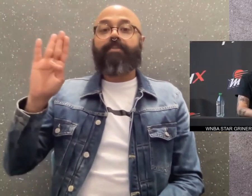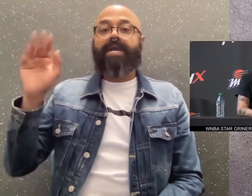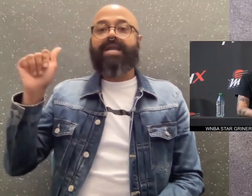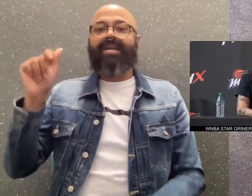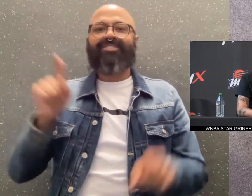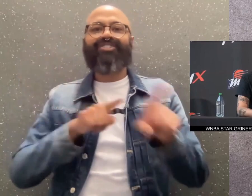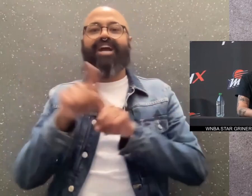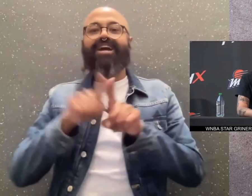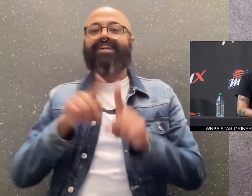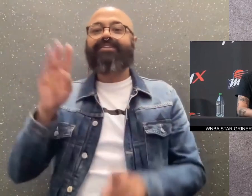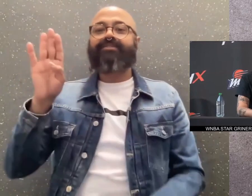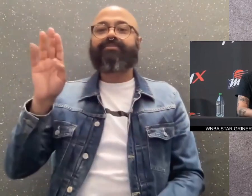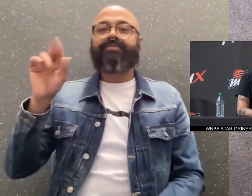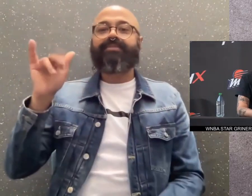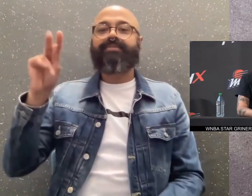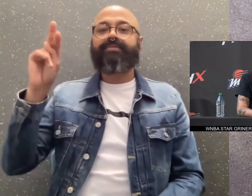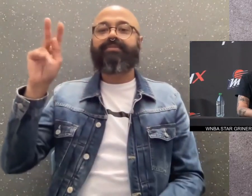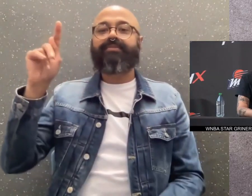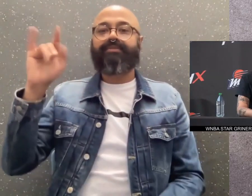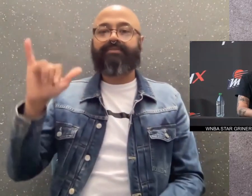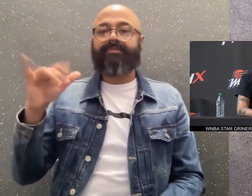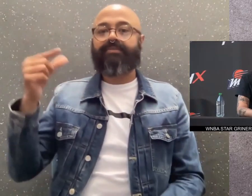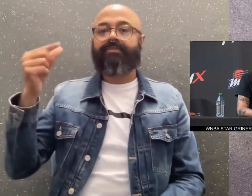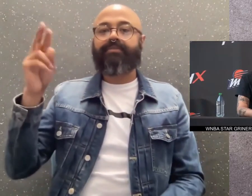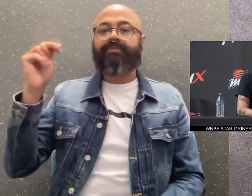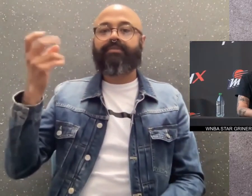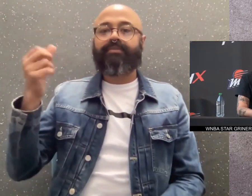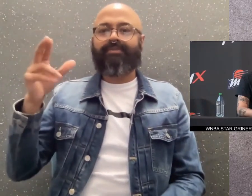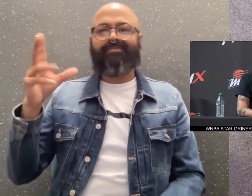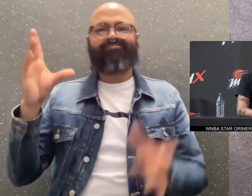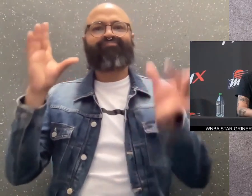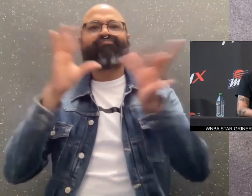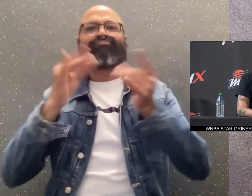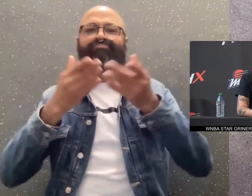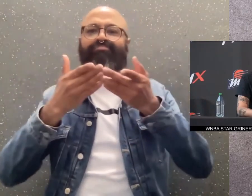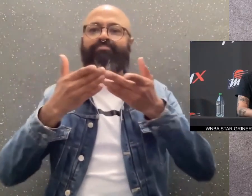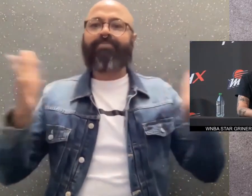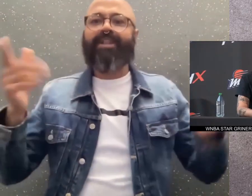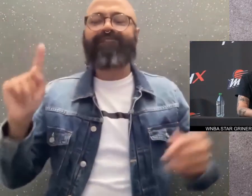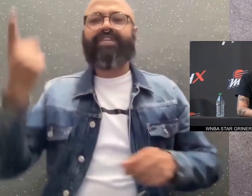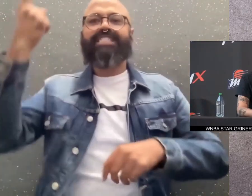WNBA star Brittany Griner spoke publicly for the first time since returning to the U.S.